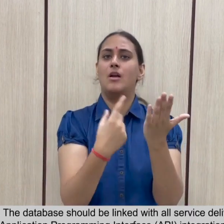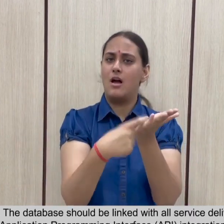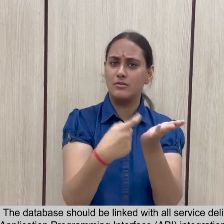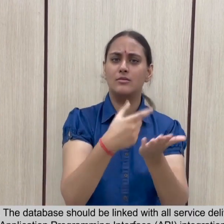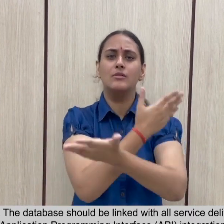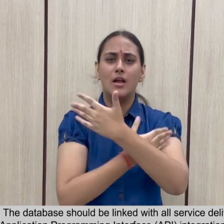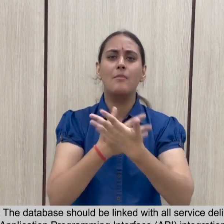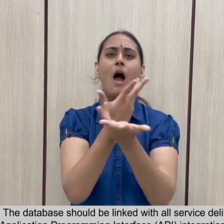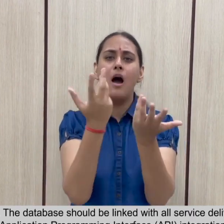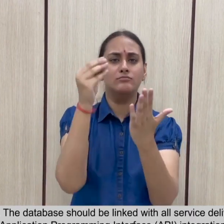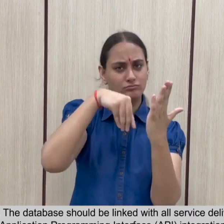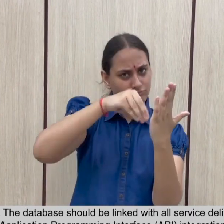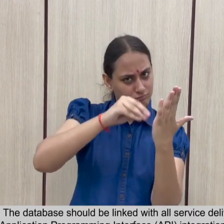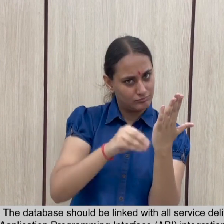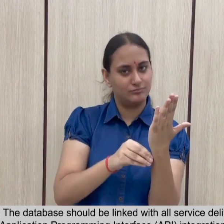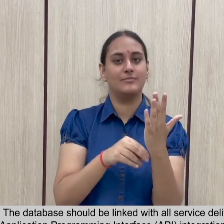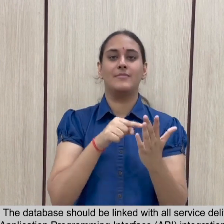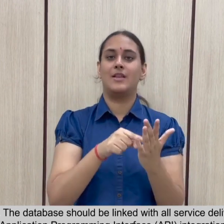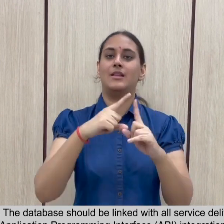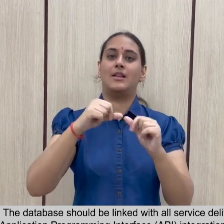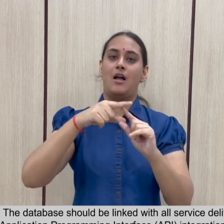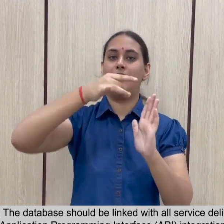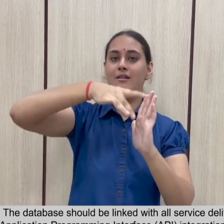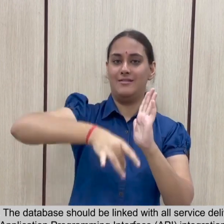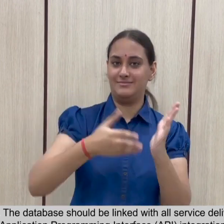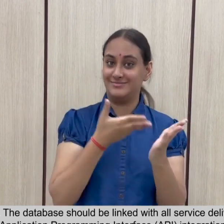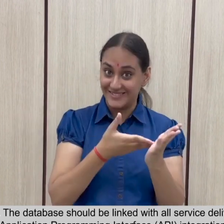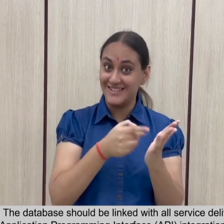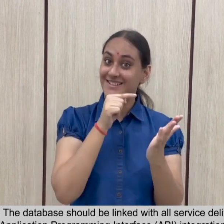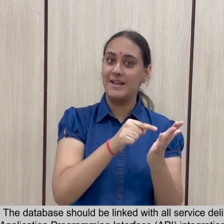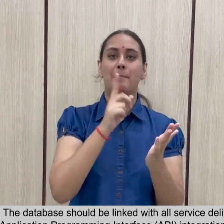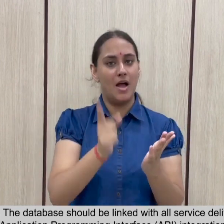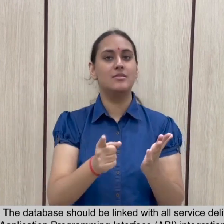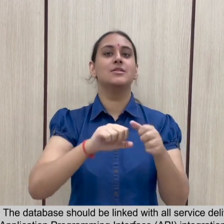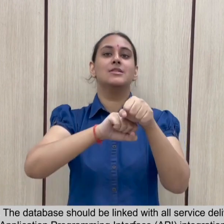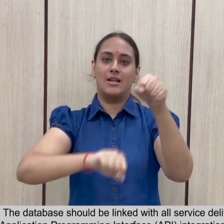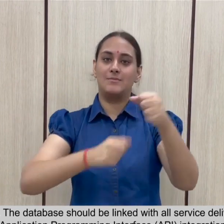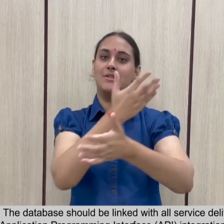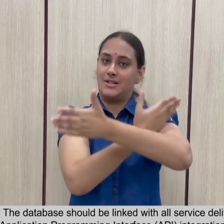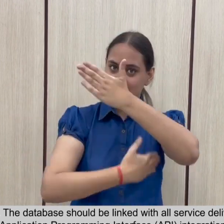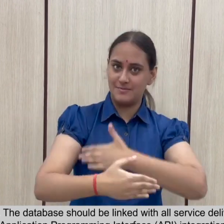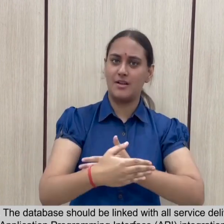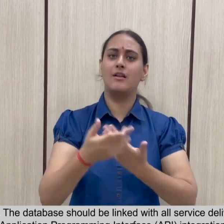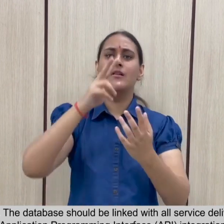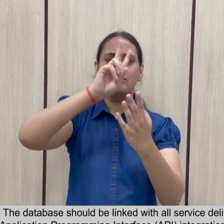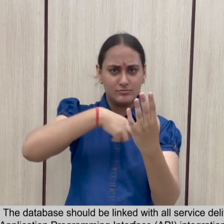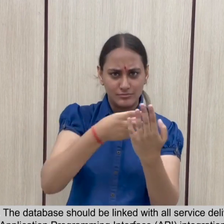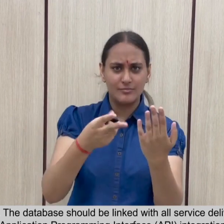PWDs. 15.1 database should be linked with